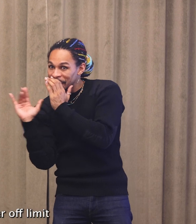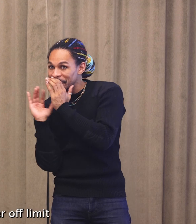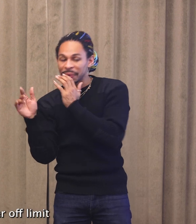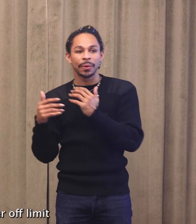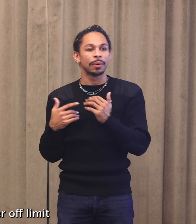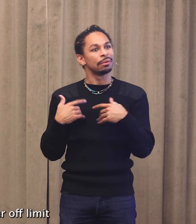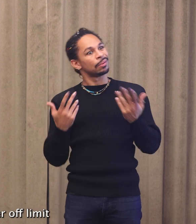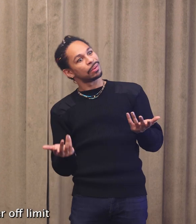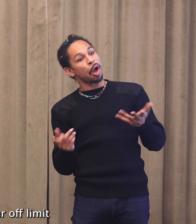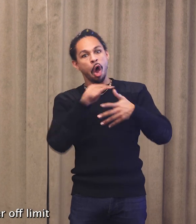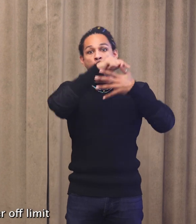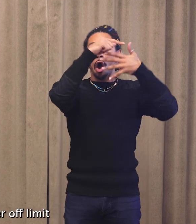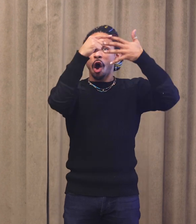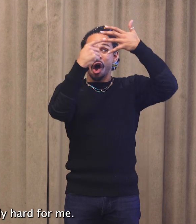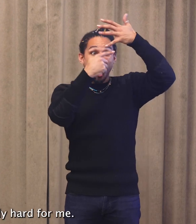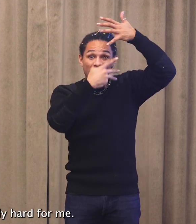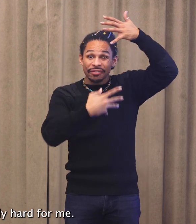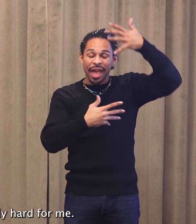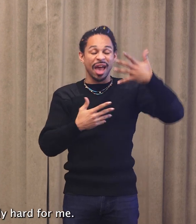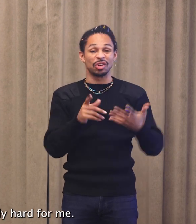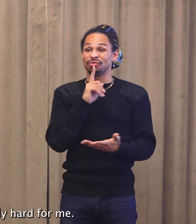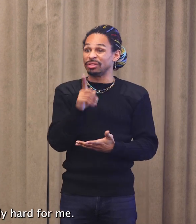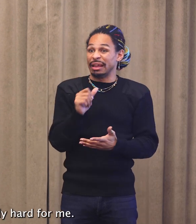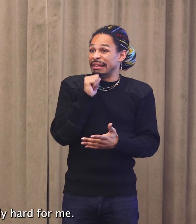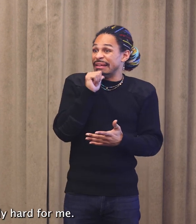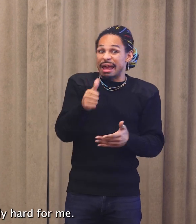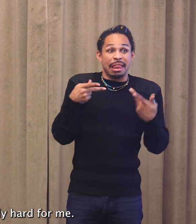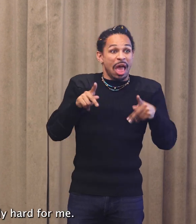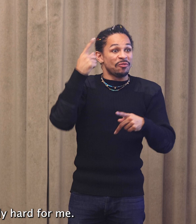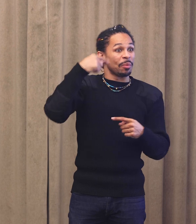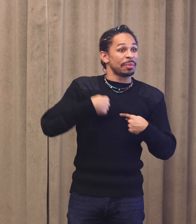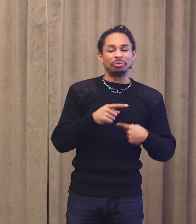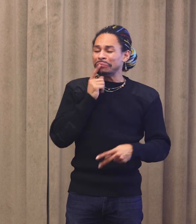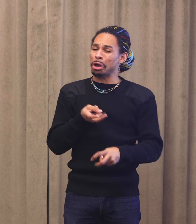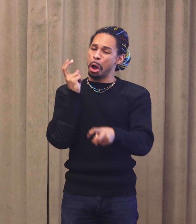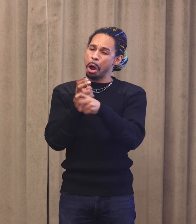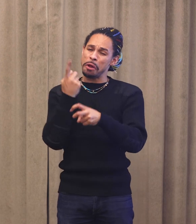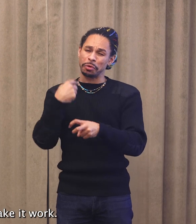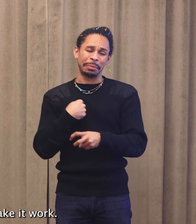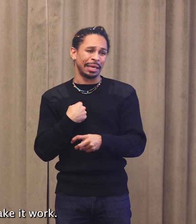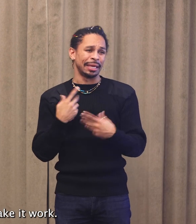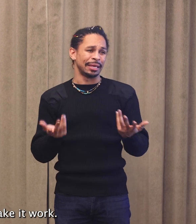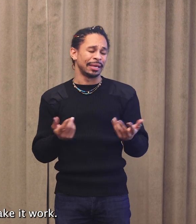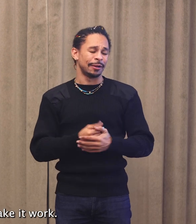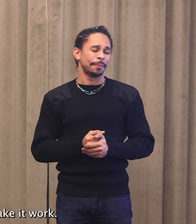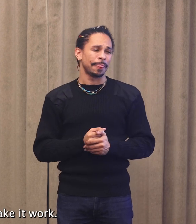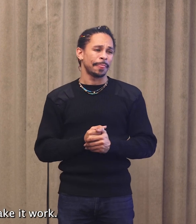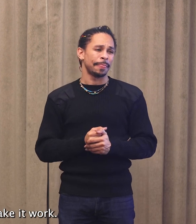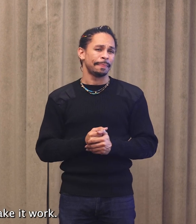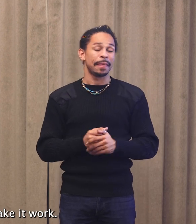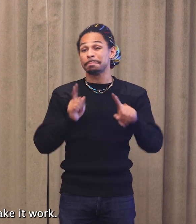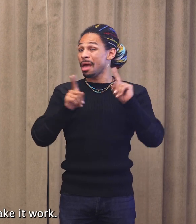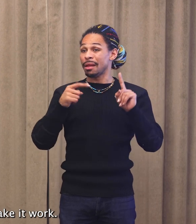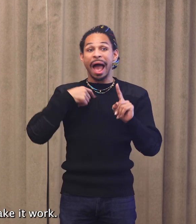were all either off limits or just really, really hard for me. But I had to